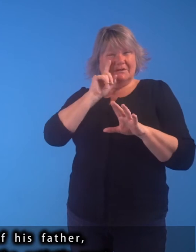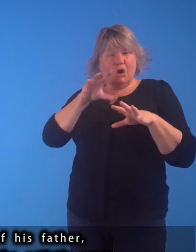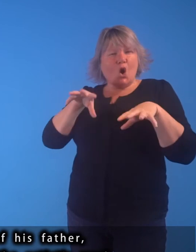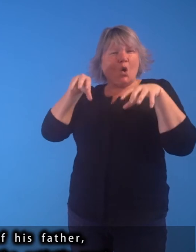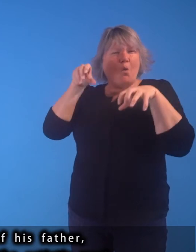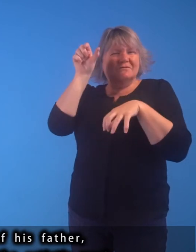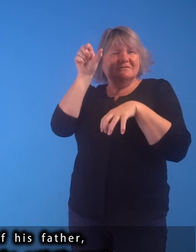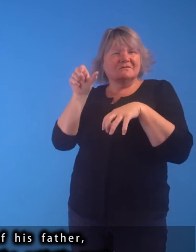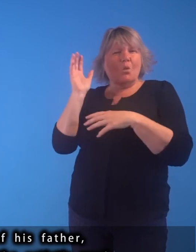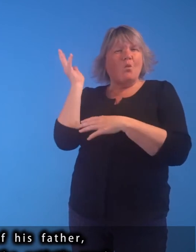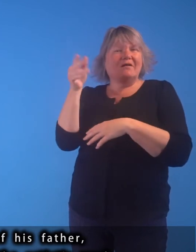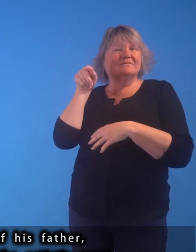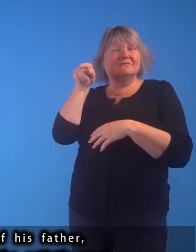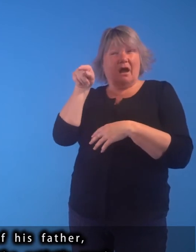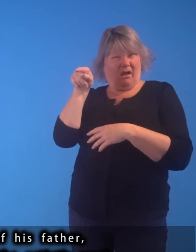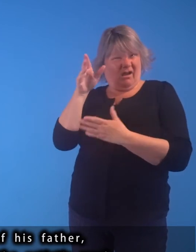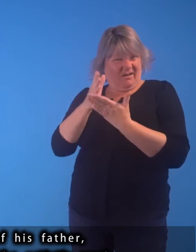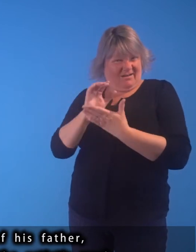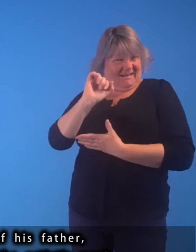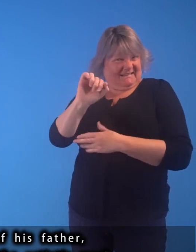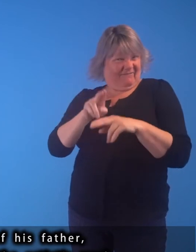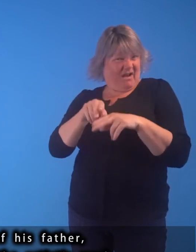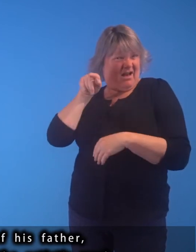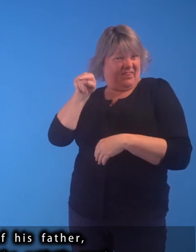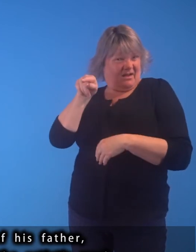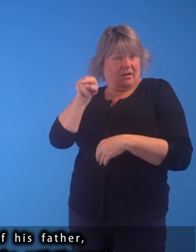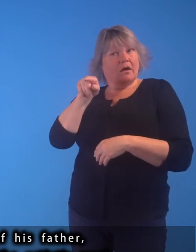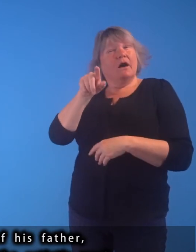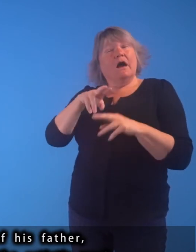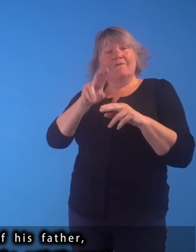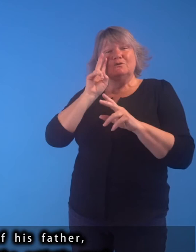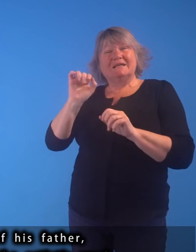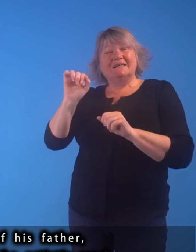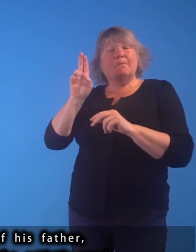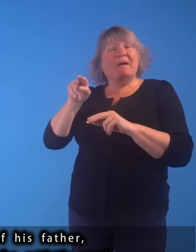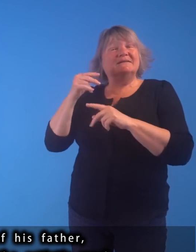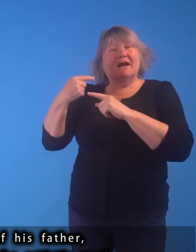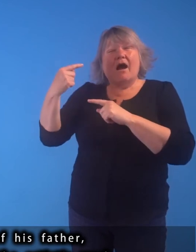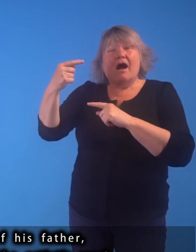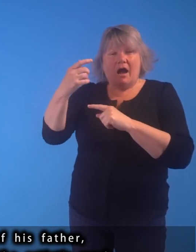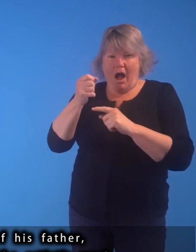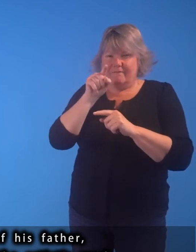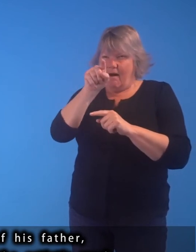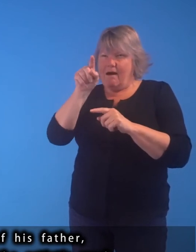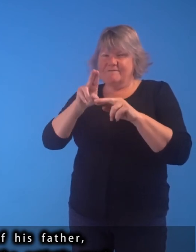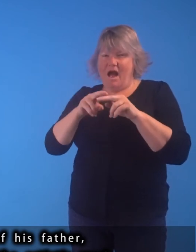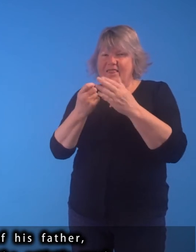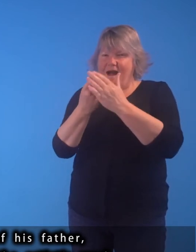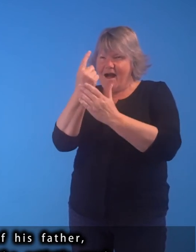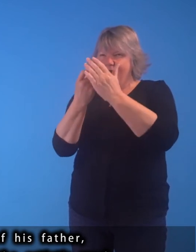The ghostly waiter is a portrait of his father, and he reappears time and again in the artist's work.